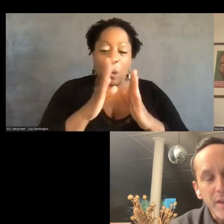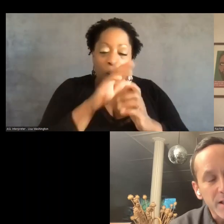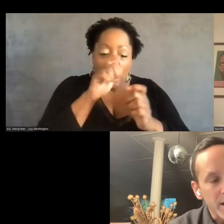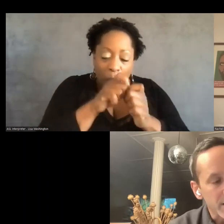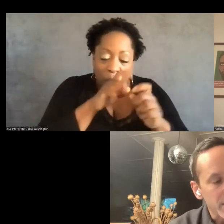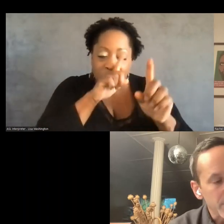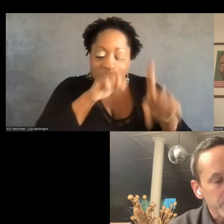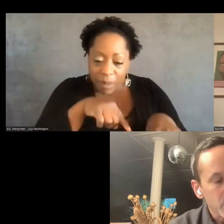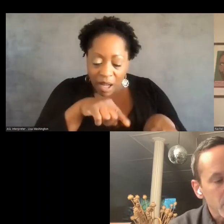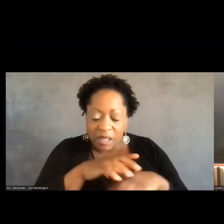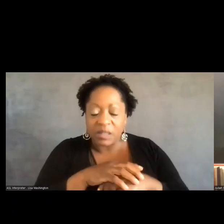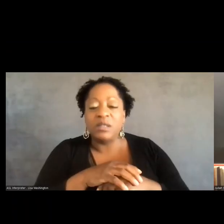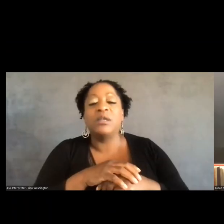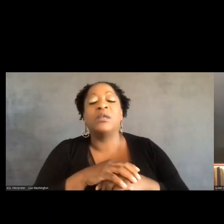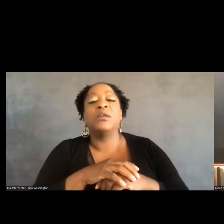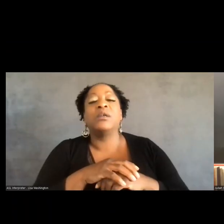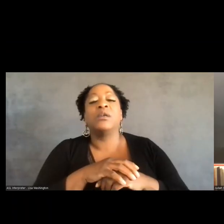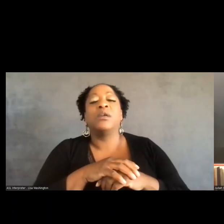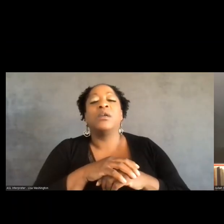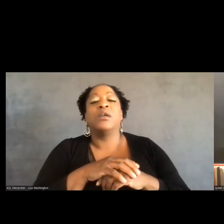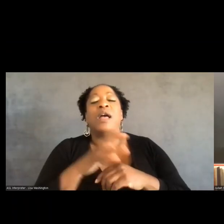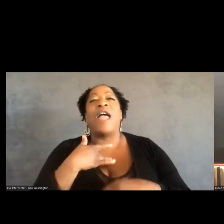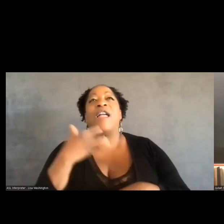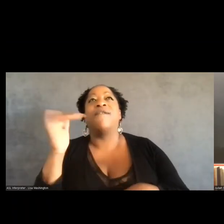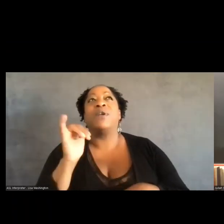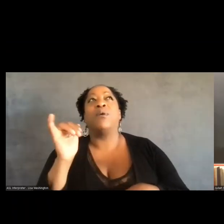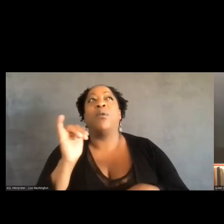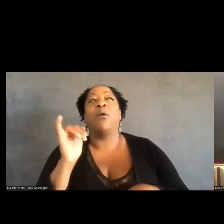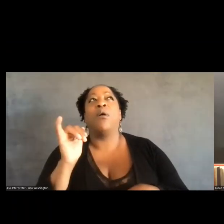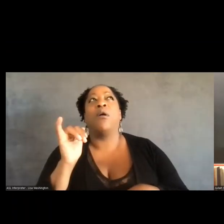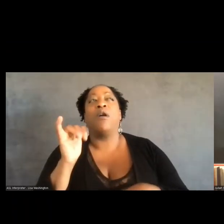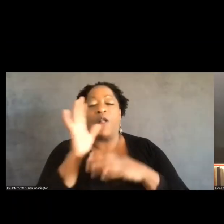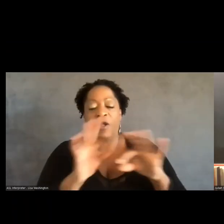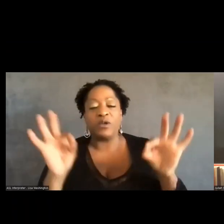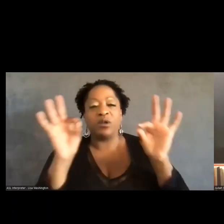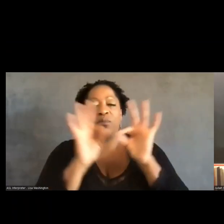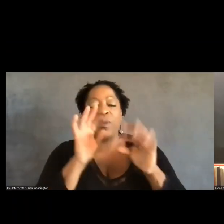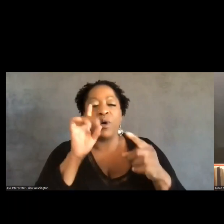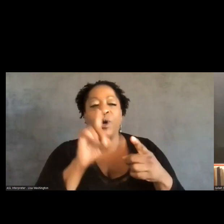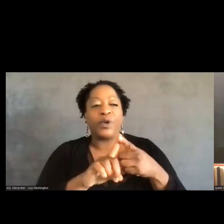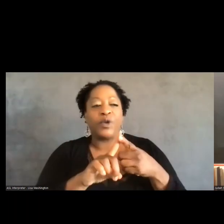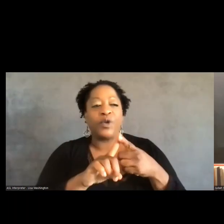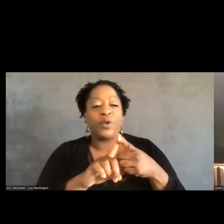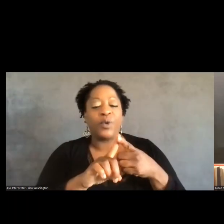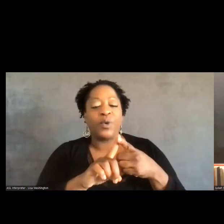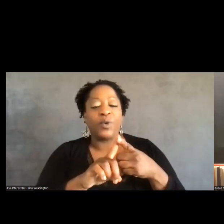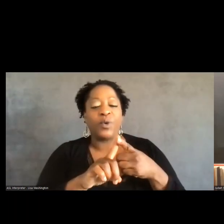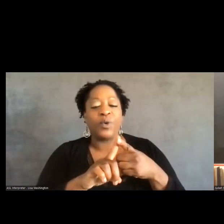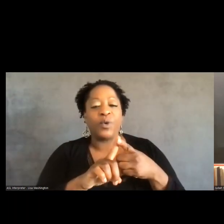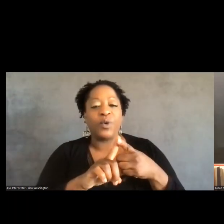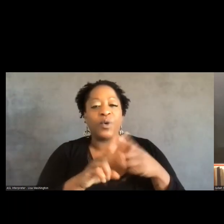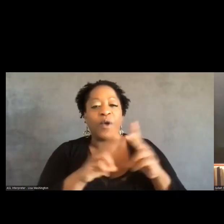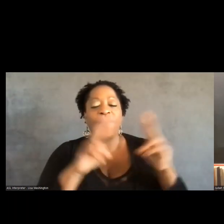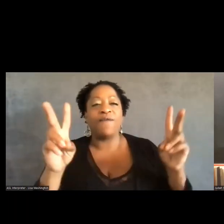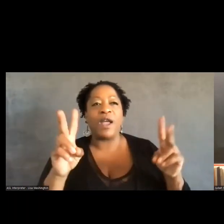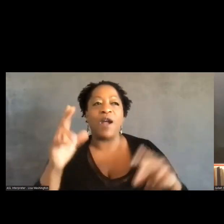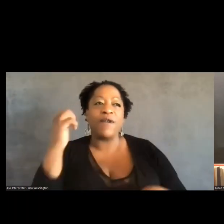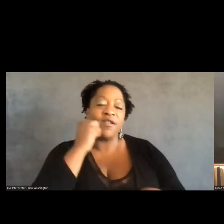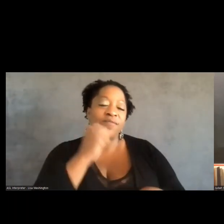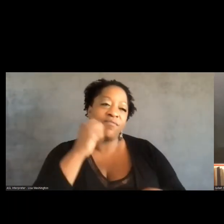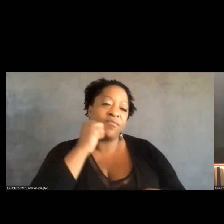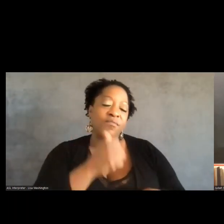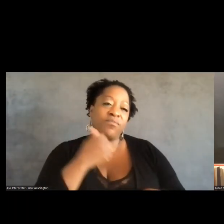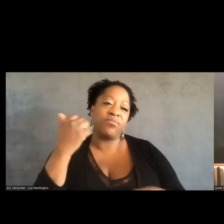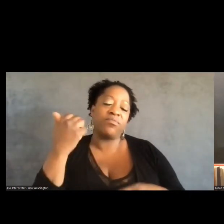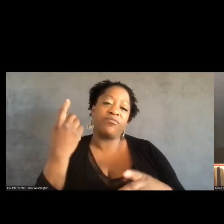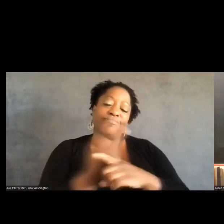I think like there's an importance to like very practical kinds of conversations that